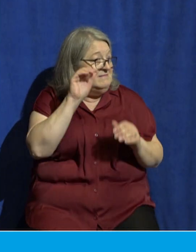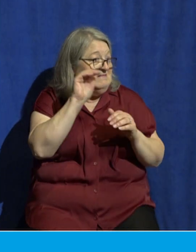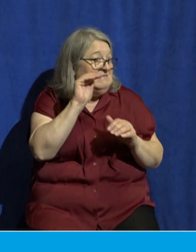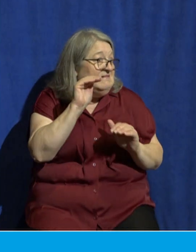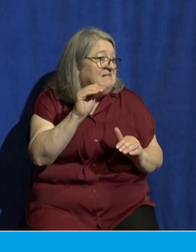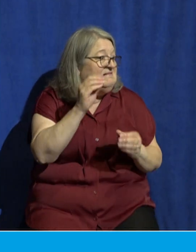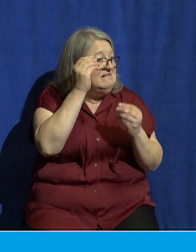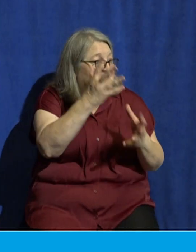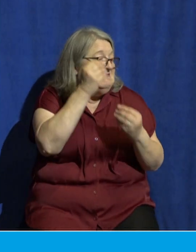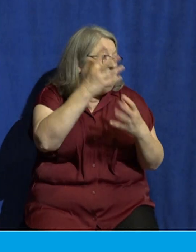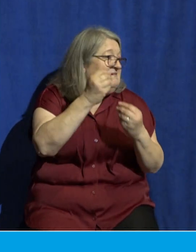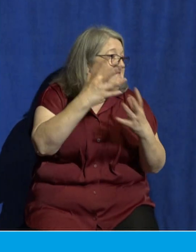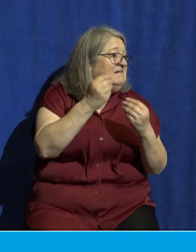to all kind of false teaching